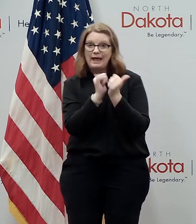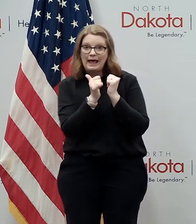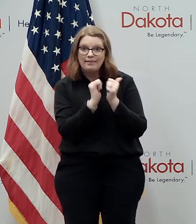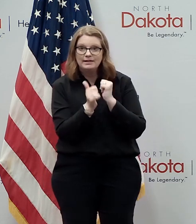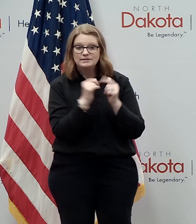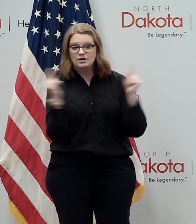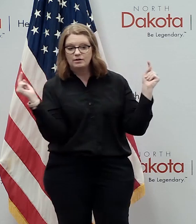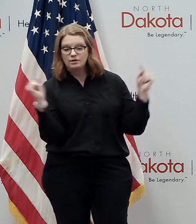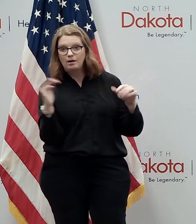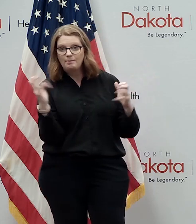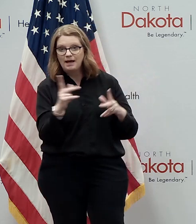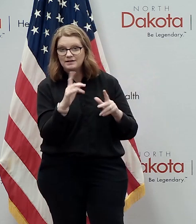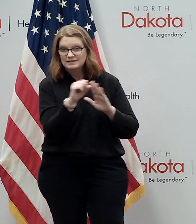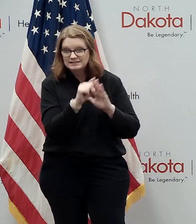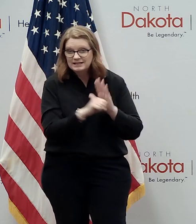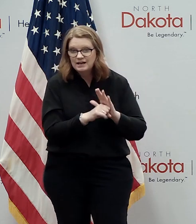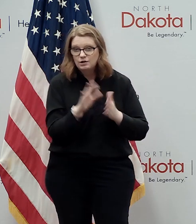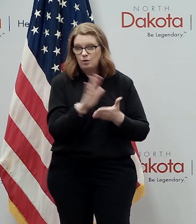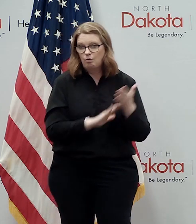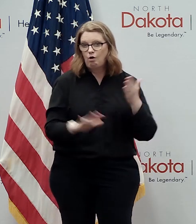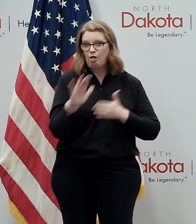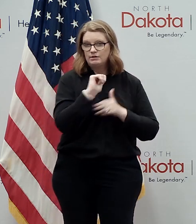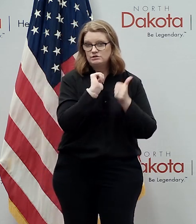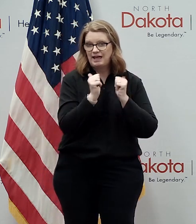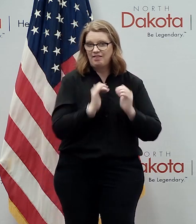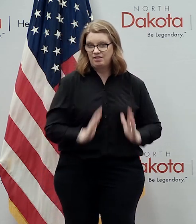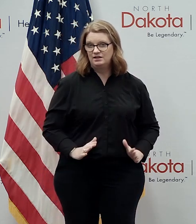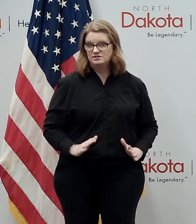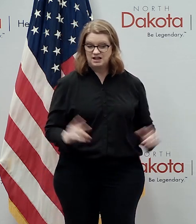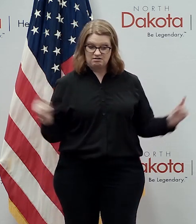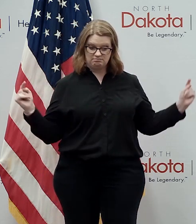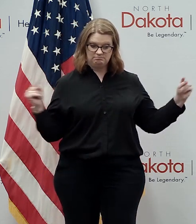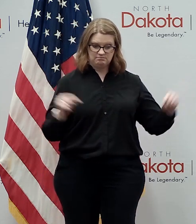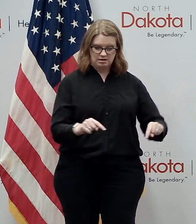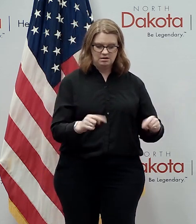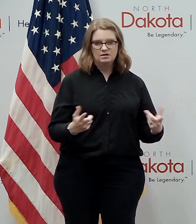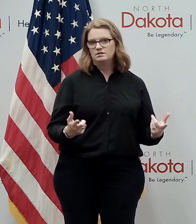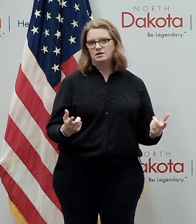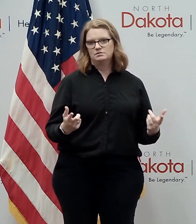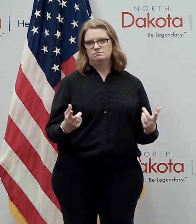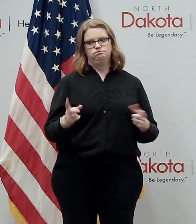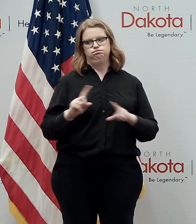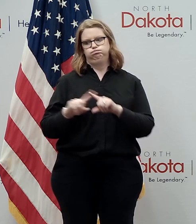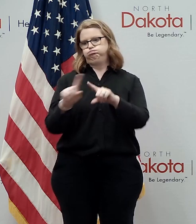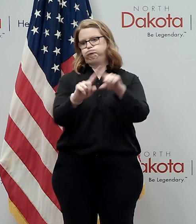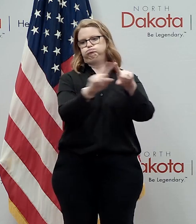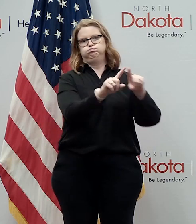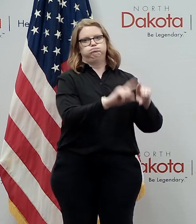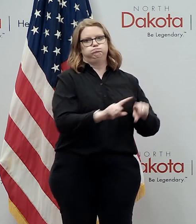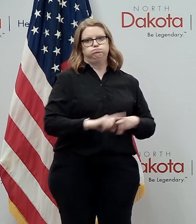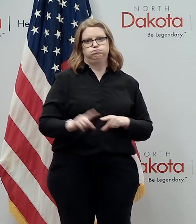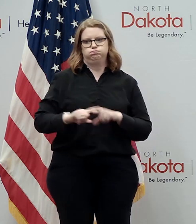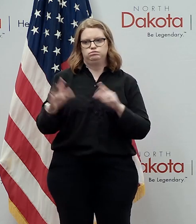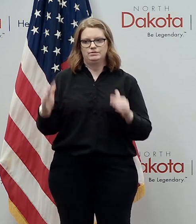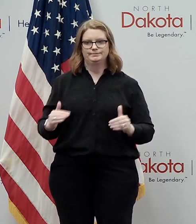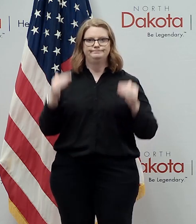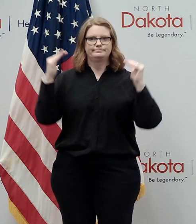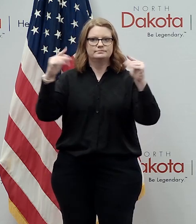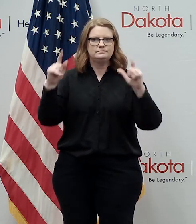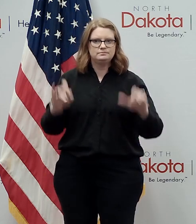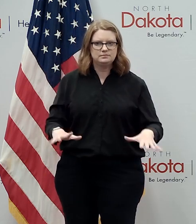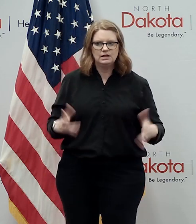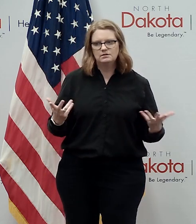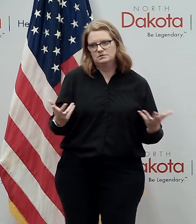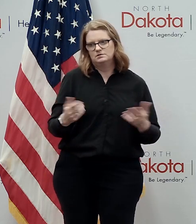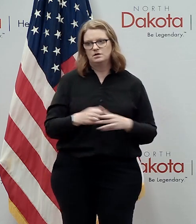returning to the state, you know, college athletes. We've got a long list of places where we could be doing more testing. And every time we test, we're going to learn